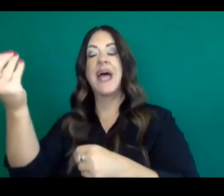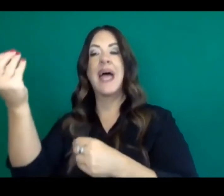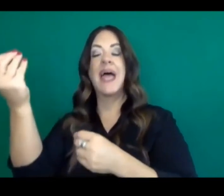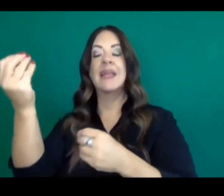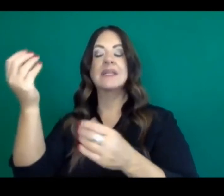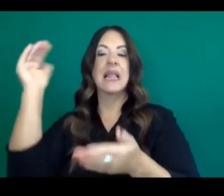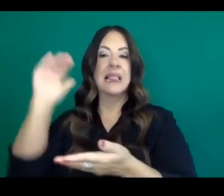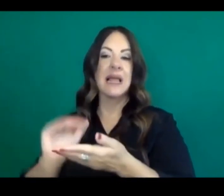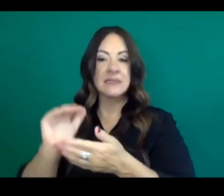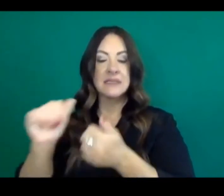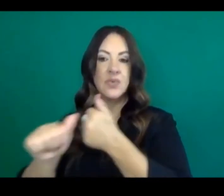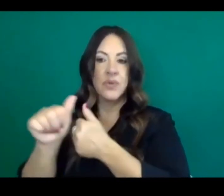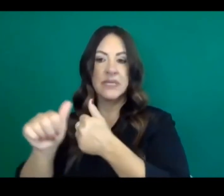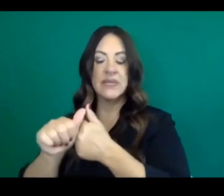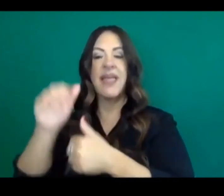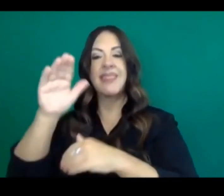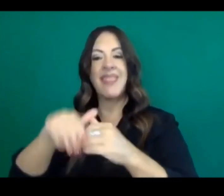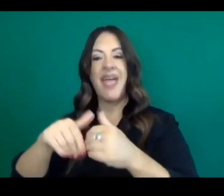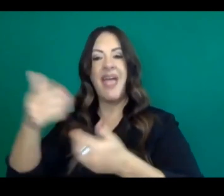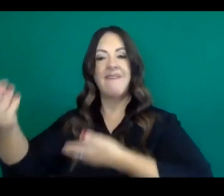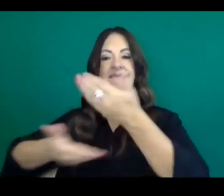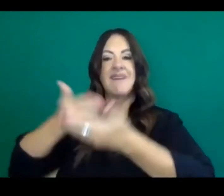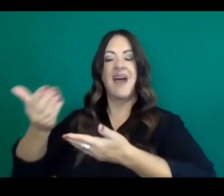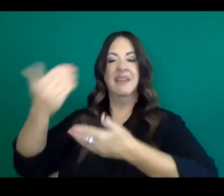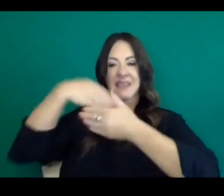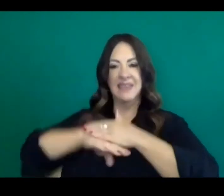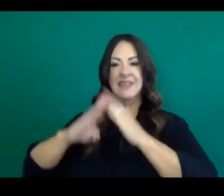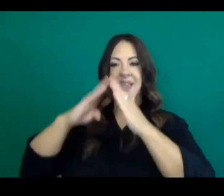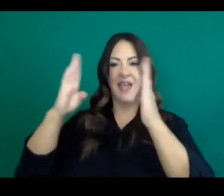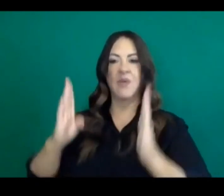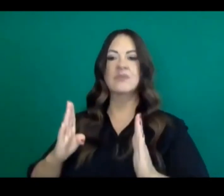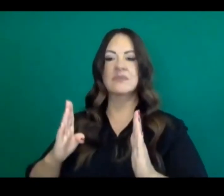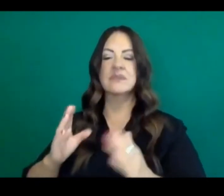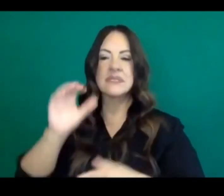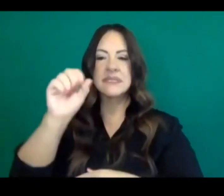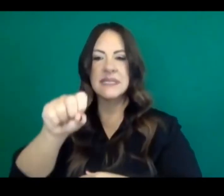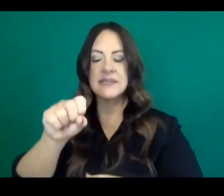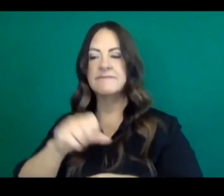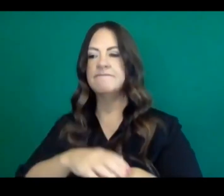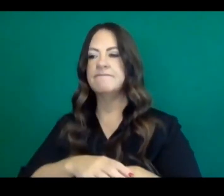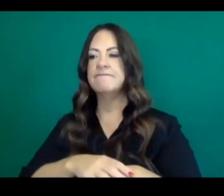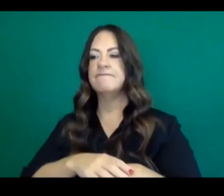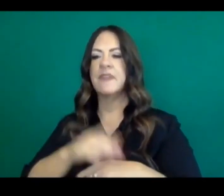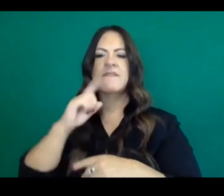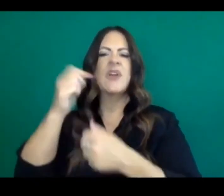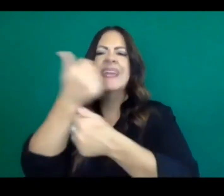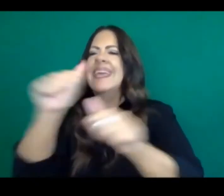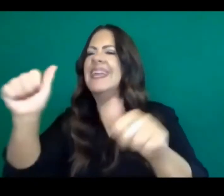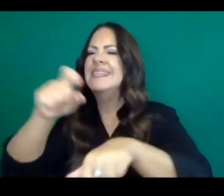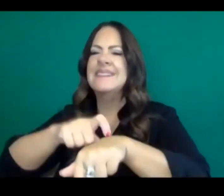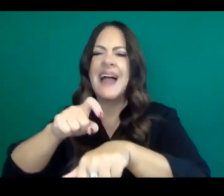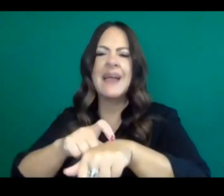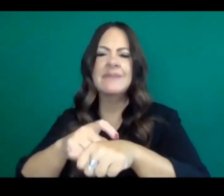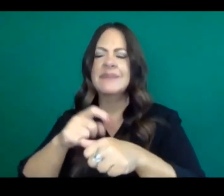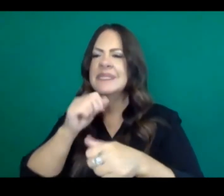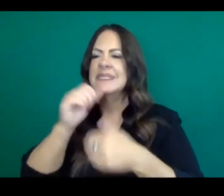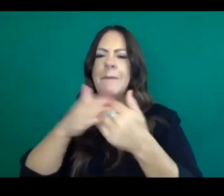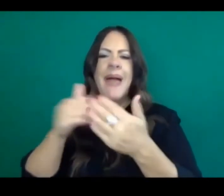risk environment than being inside, not just this weekend, but on any weekend and for any different gathering.